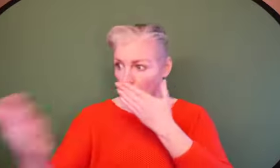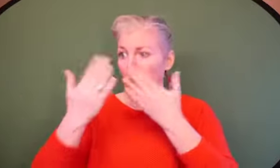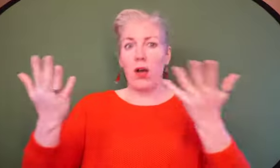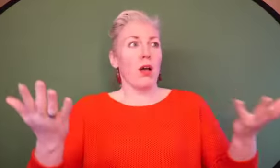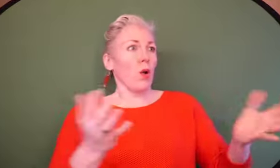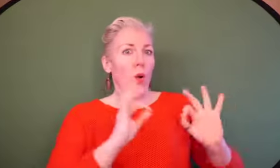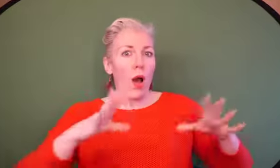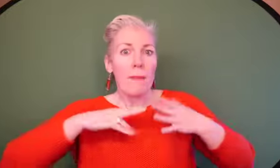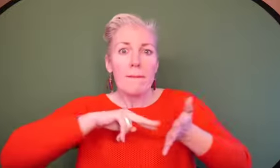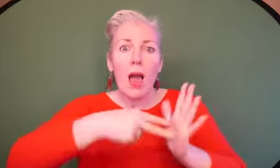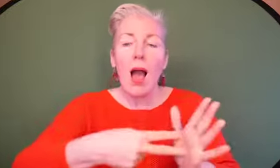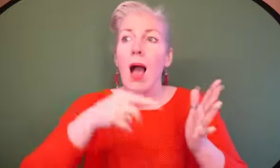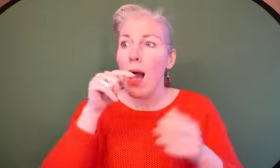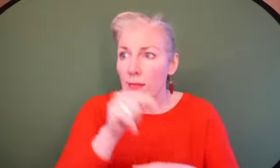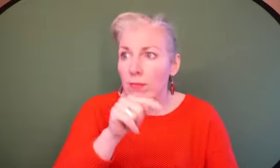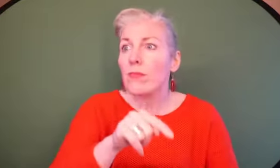whole body.